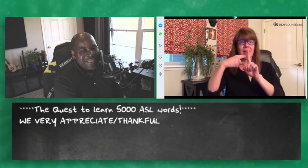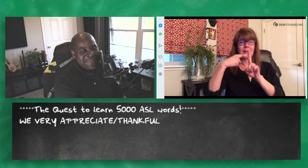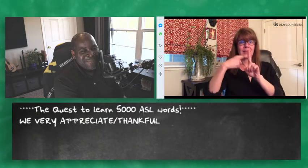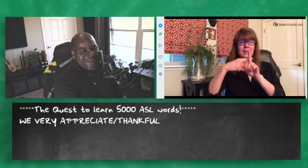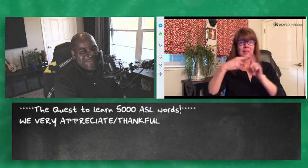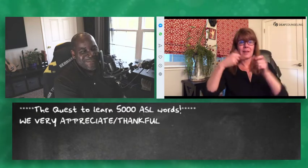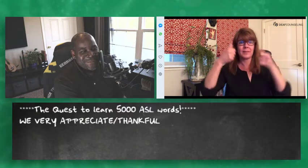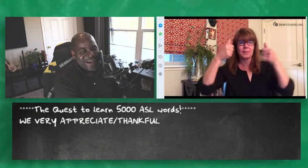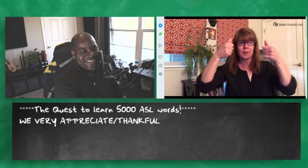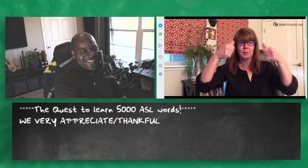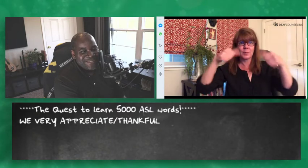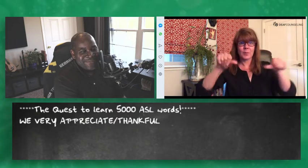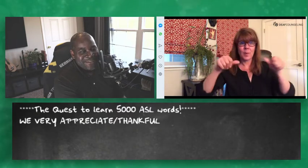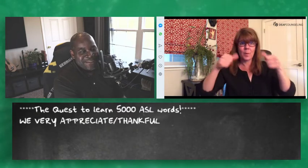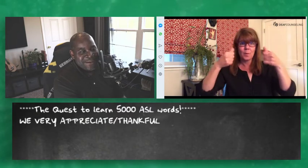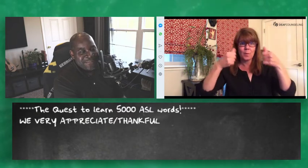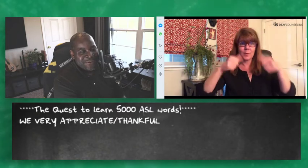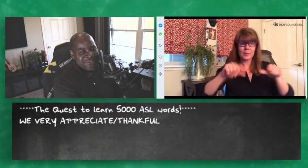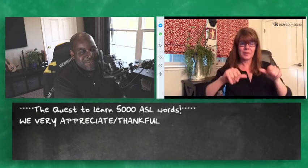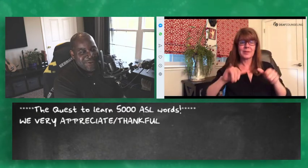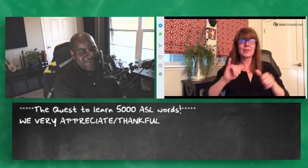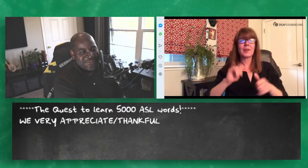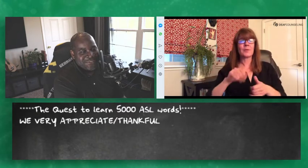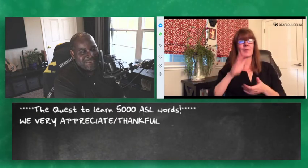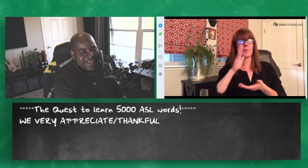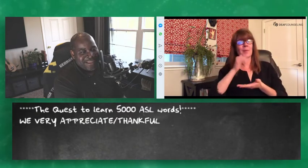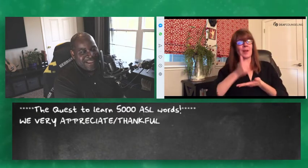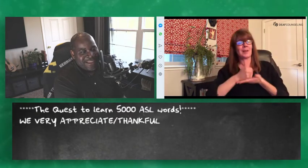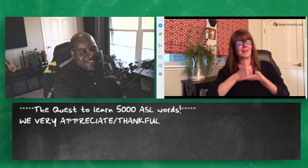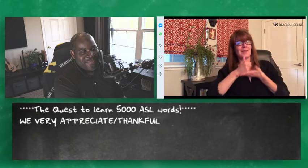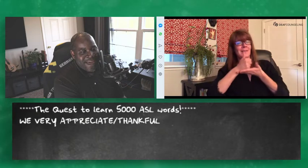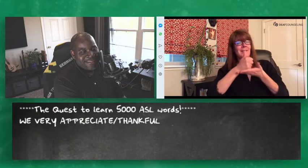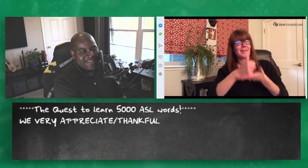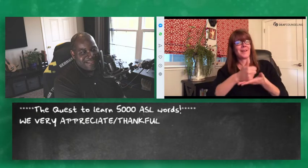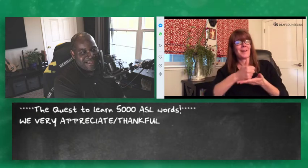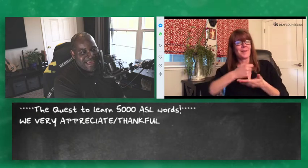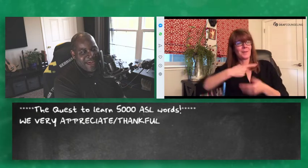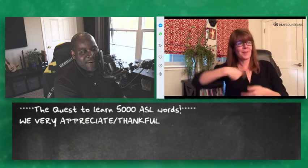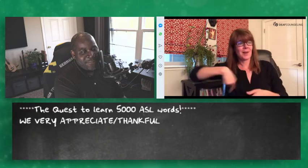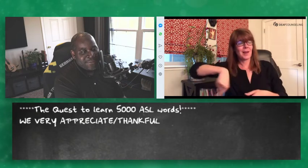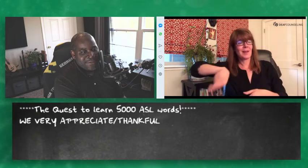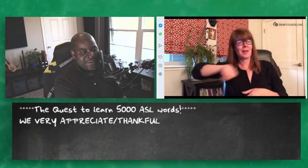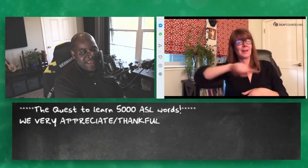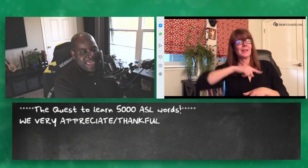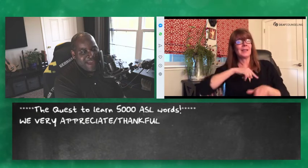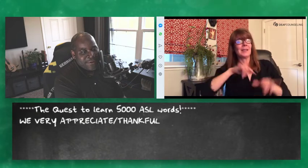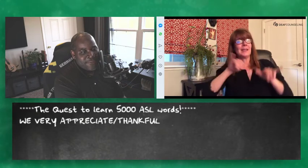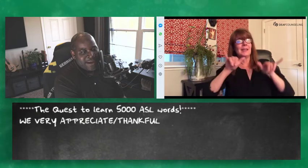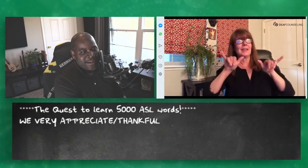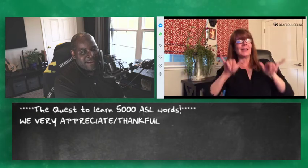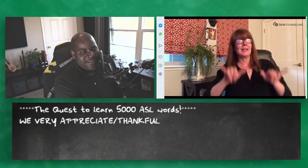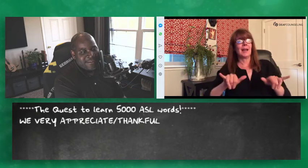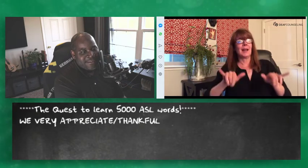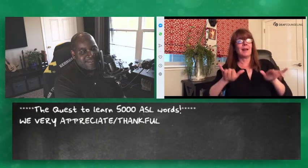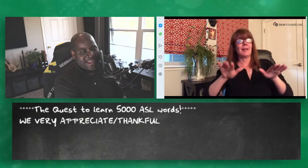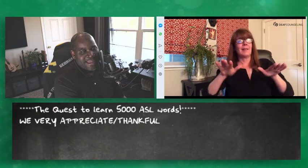wonderful positive post posts that help everyone stay